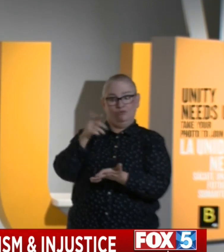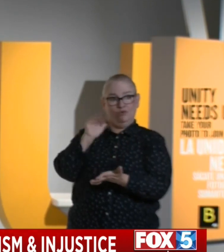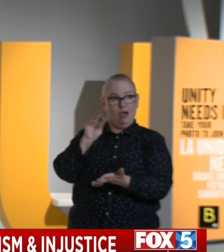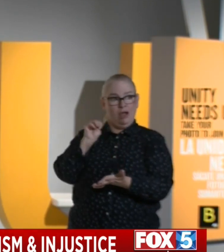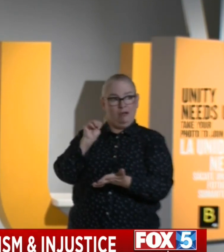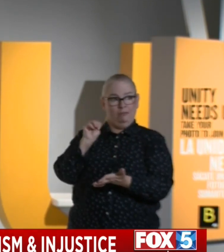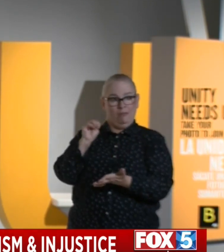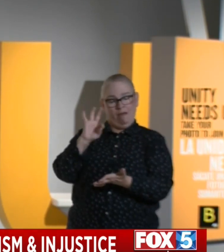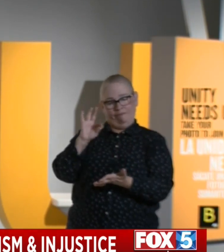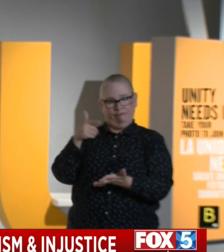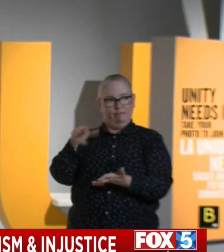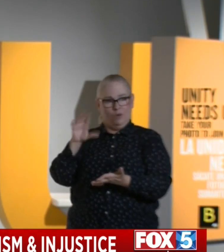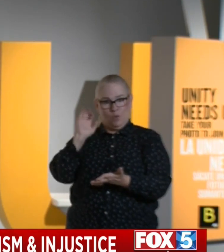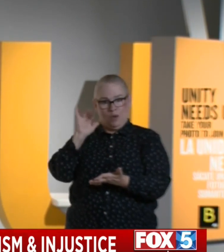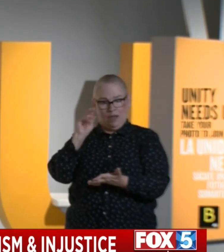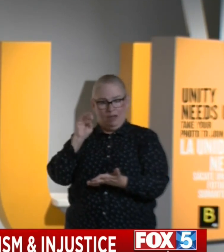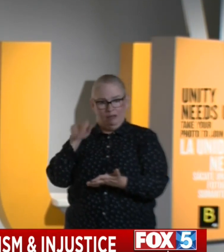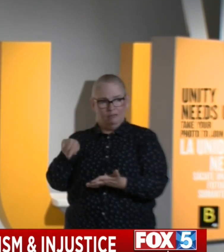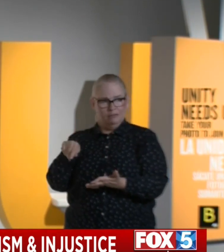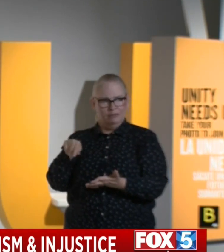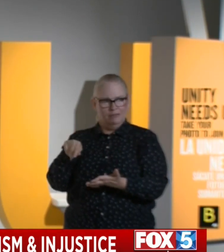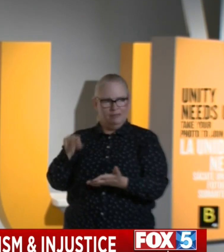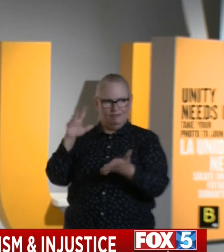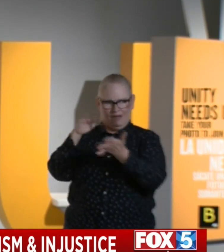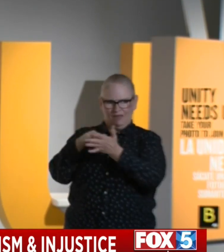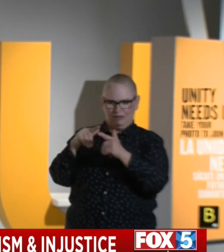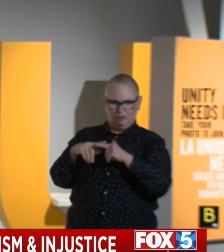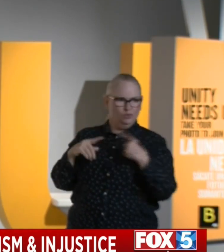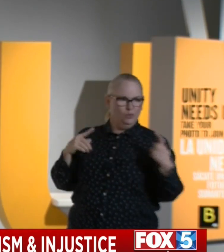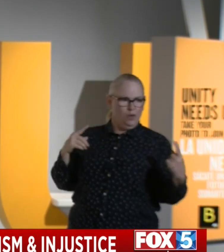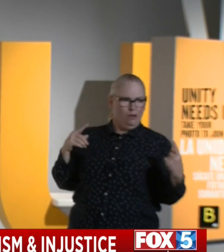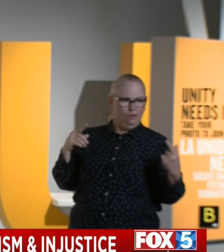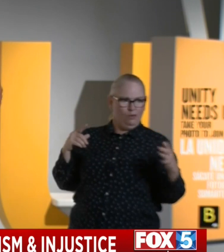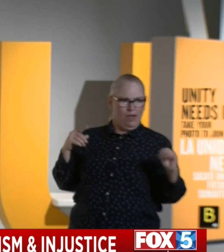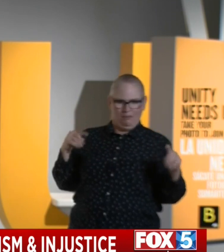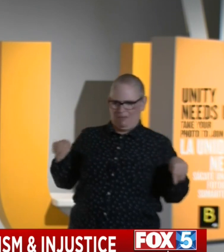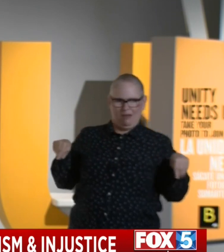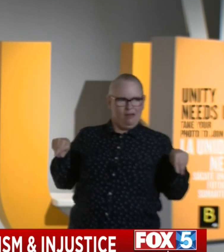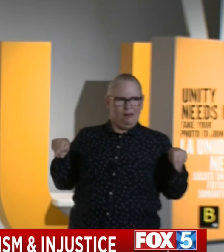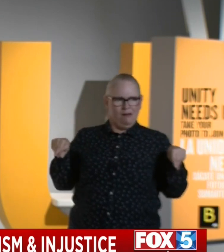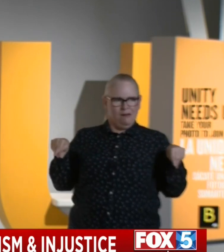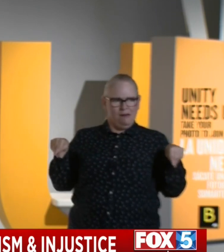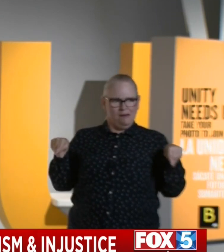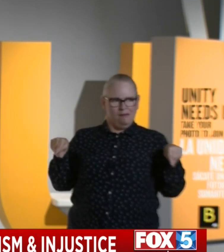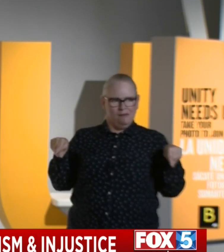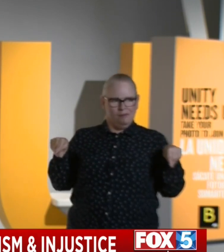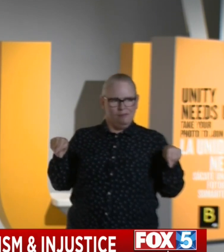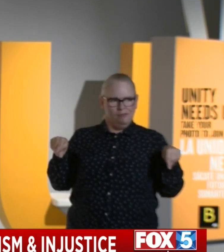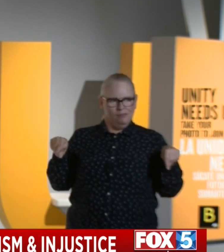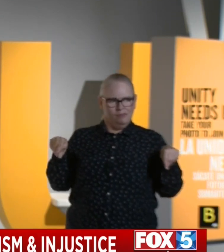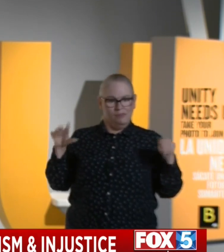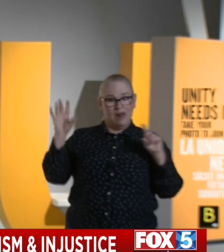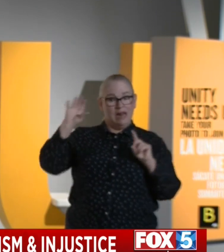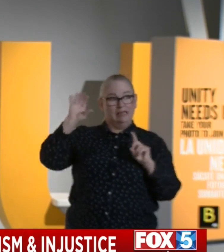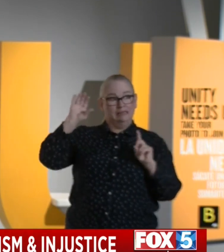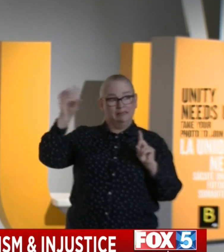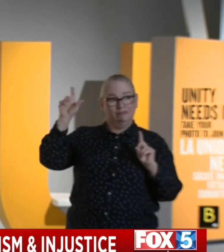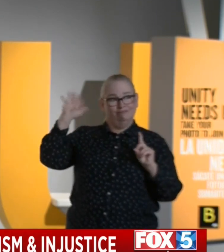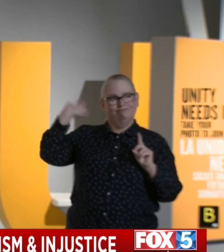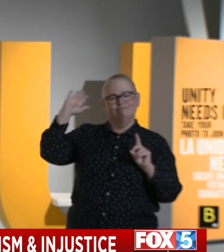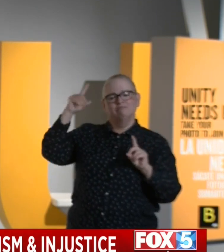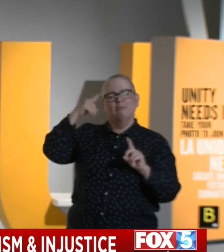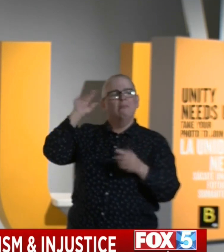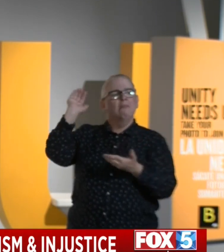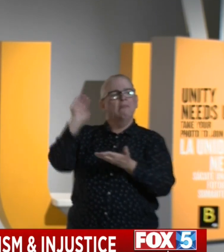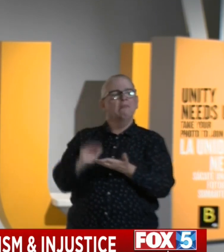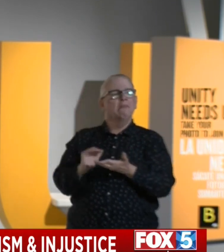sentence. 5,000 to 1 ratio of disparity. I remember the Clinton administration knocked that down to 500 to 1. The Obama administration